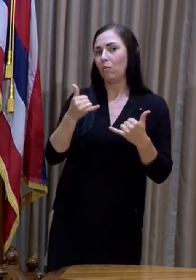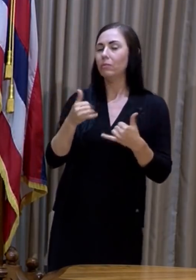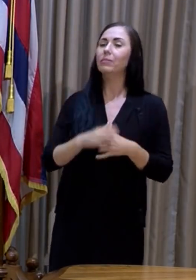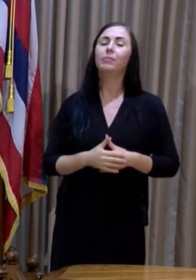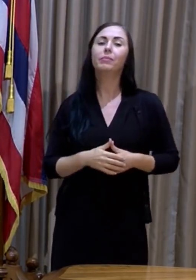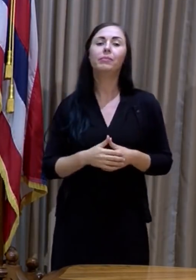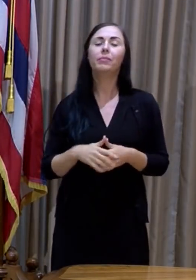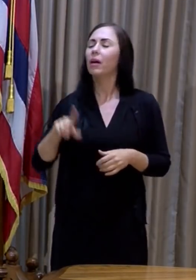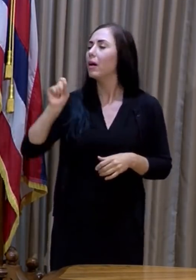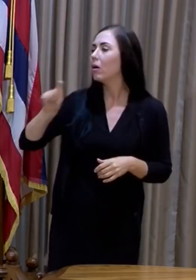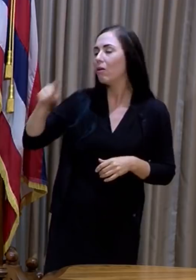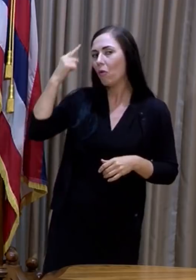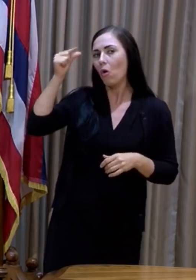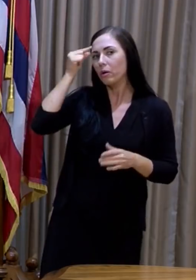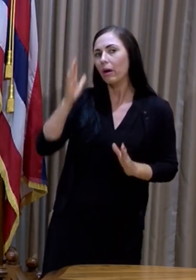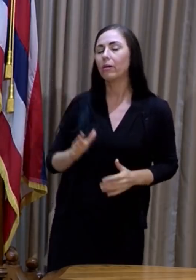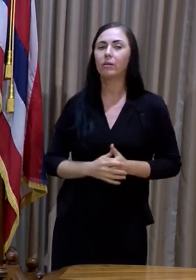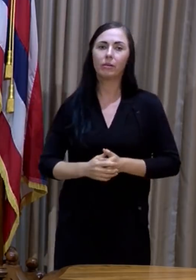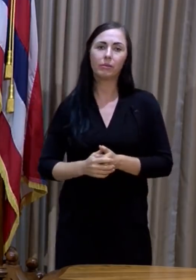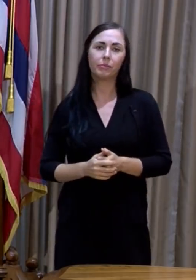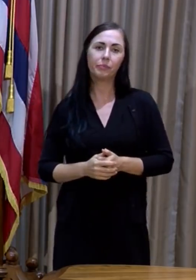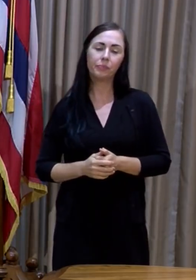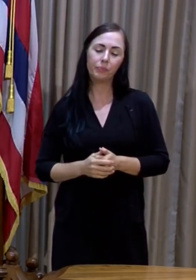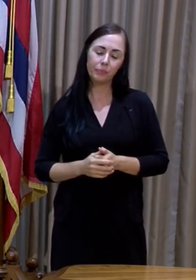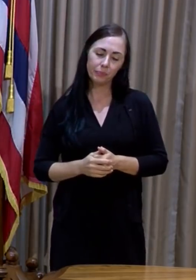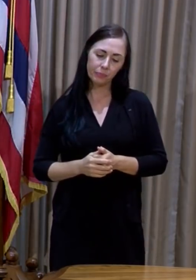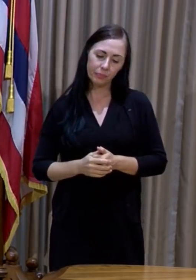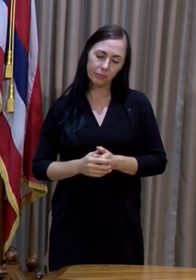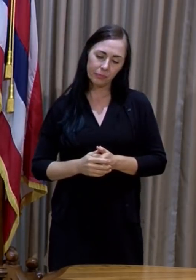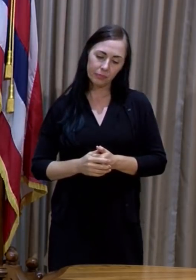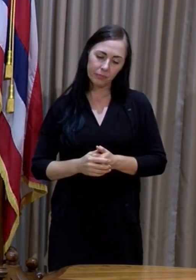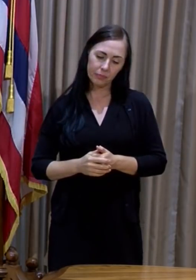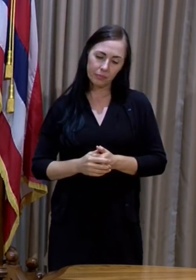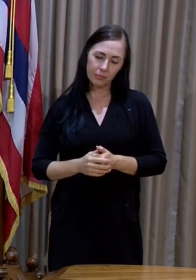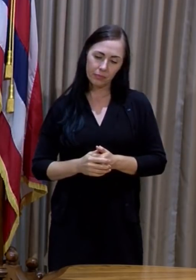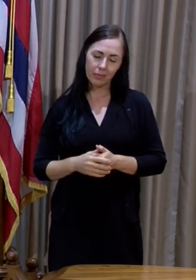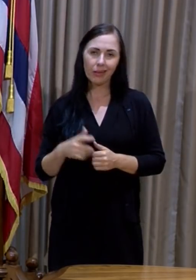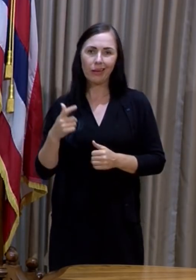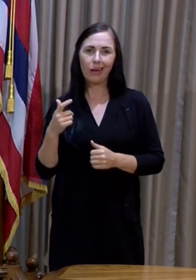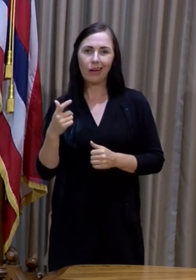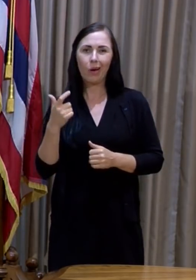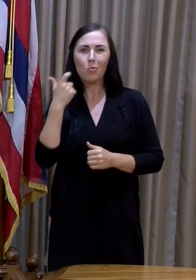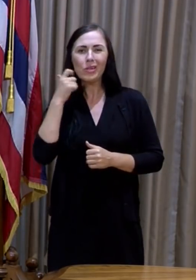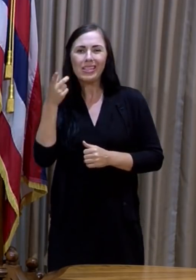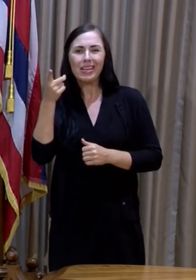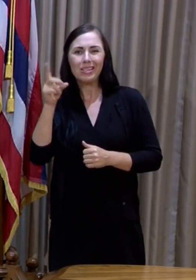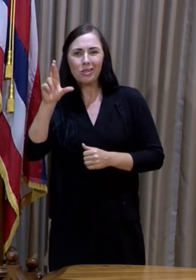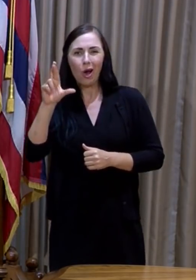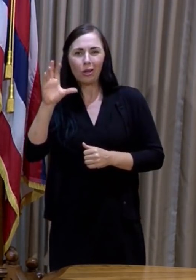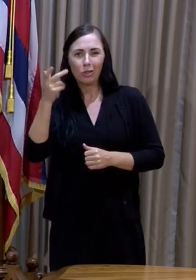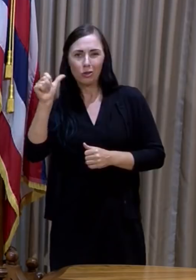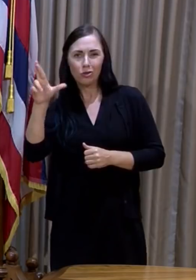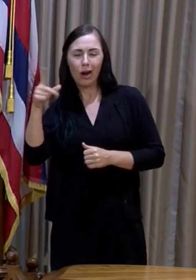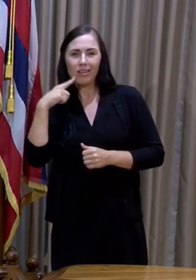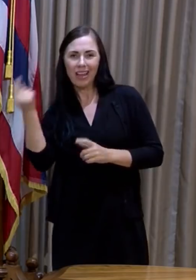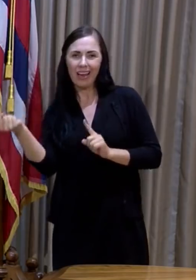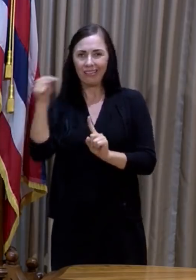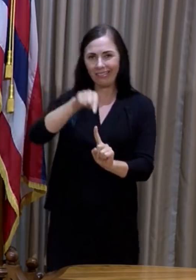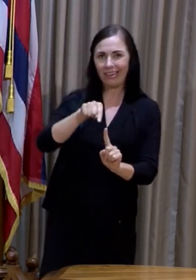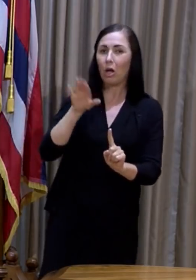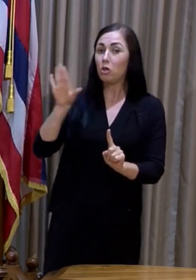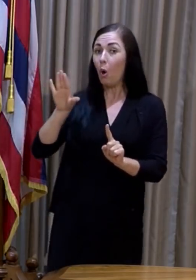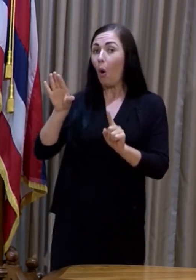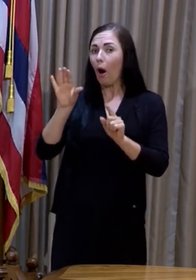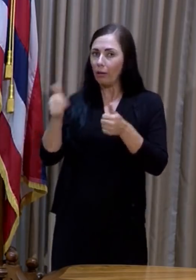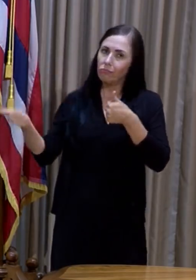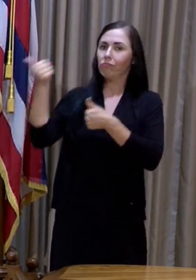Thank you. This is for the governor. Governor, this ties into just what Dr. Char was just saying. Your administration and the Department of Health are